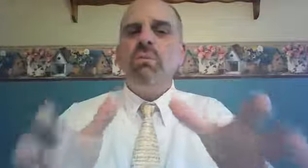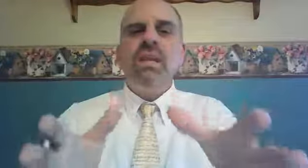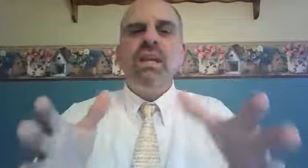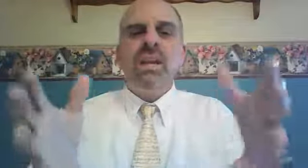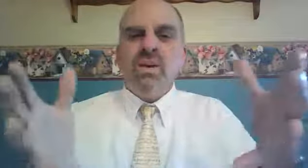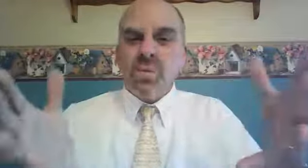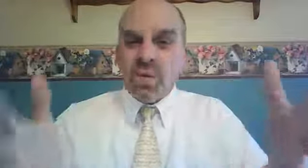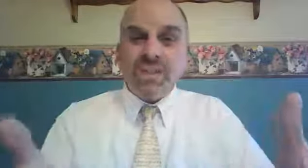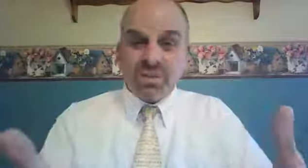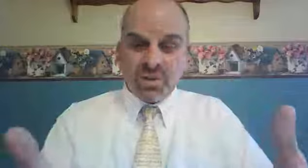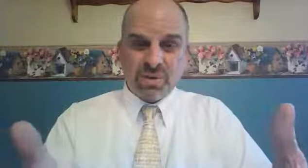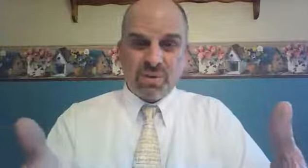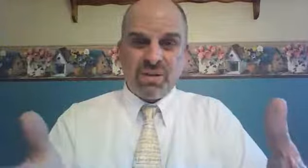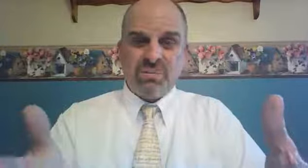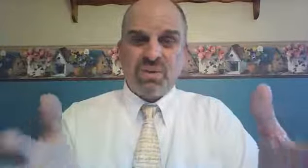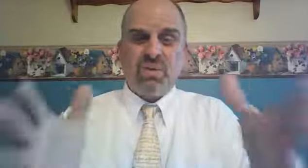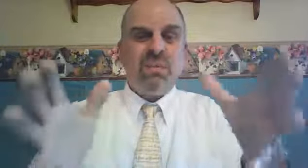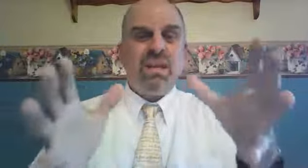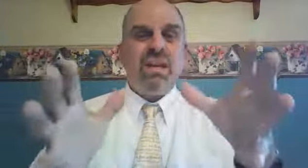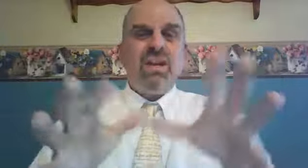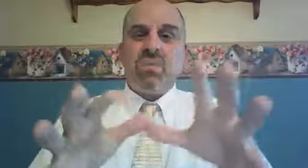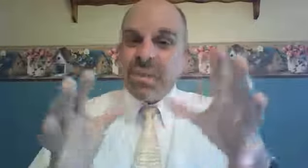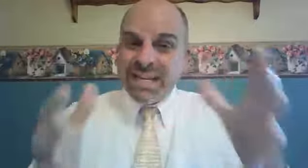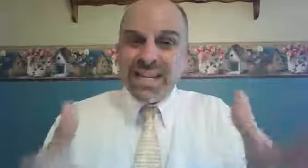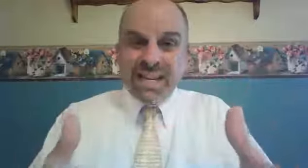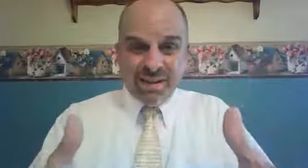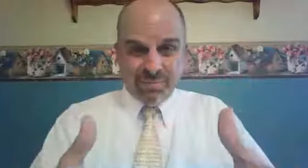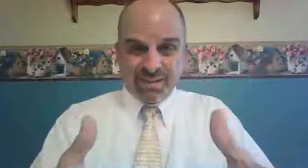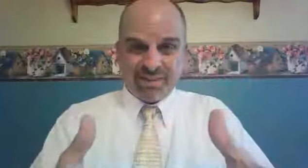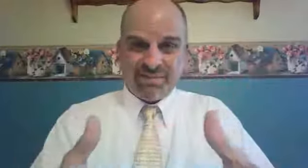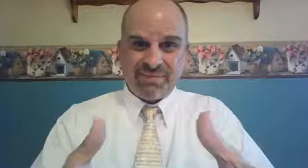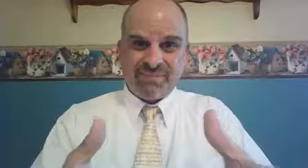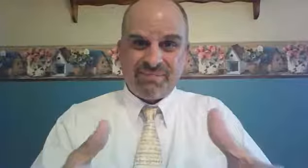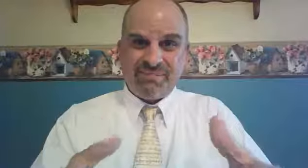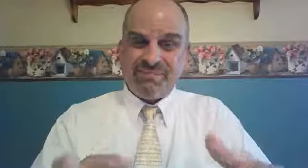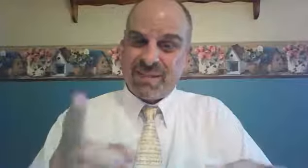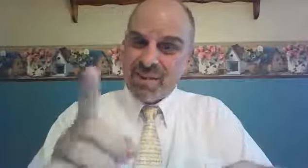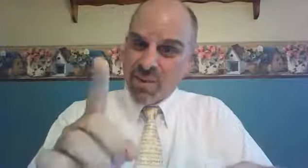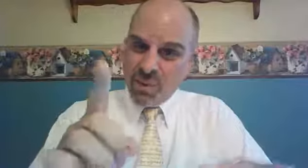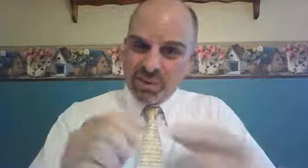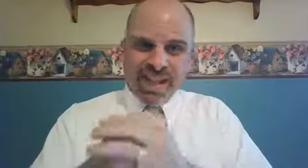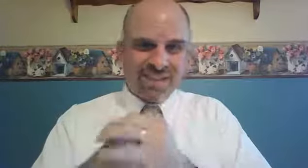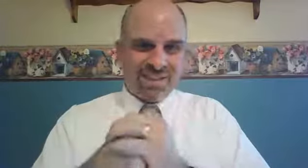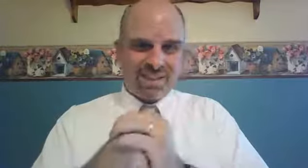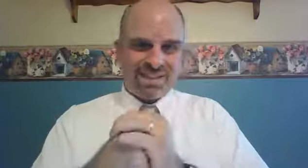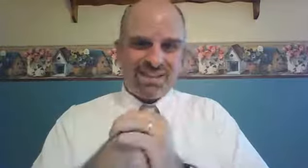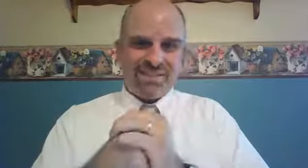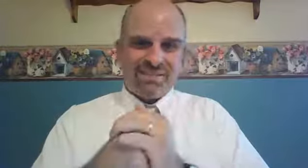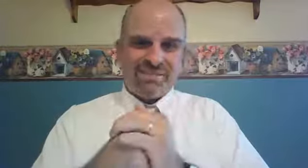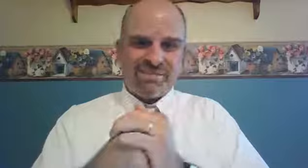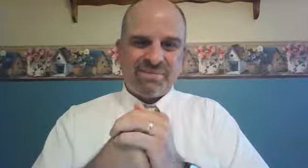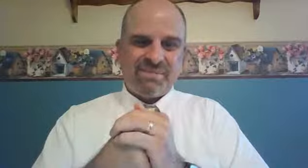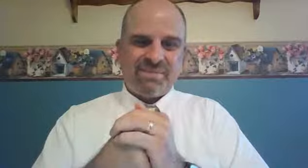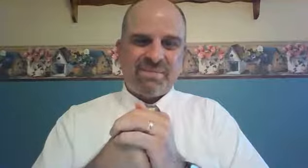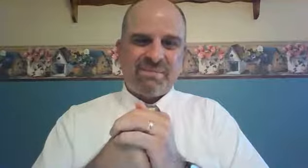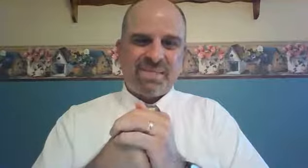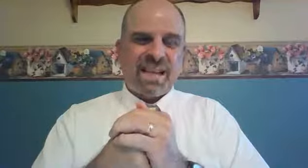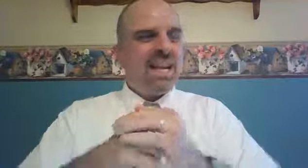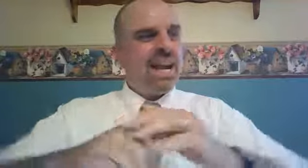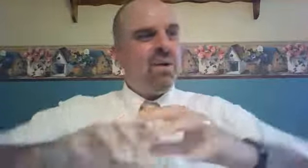be rescued, to be redeemed. Hold that thought. Now,